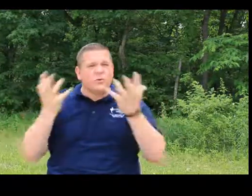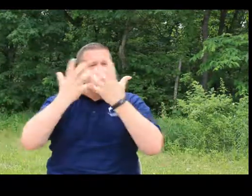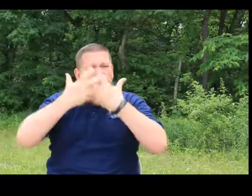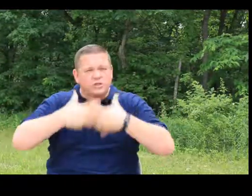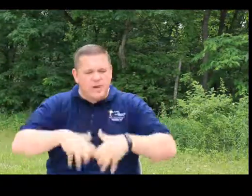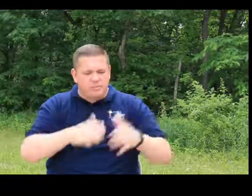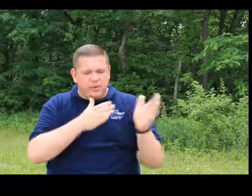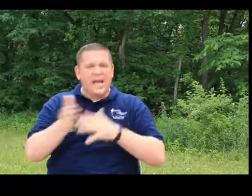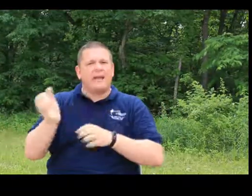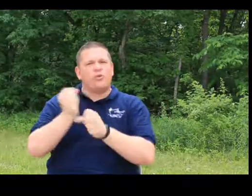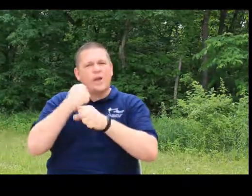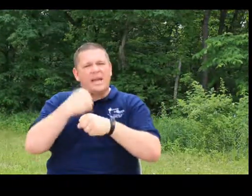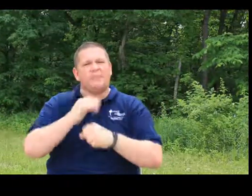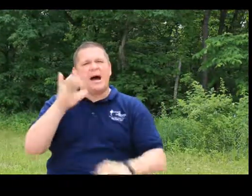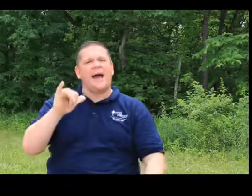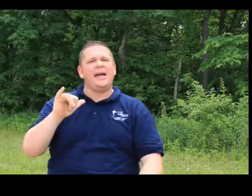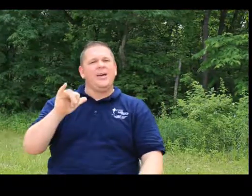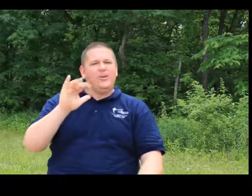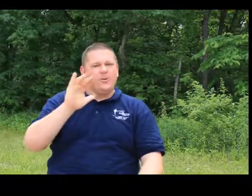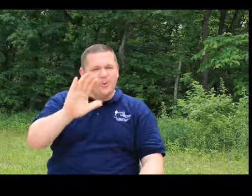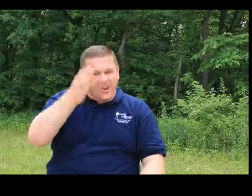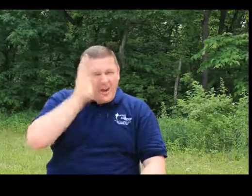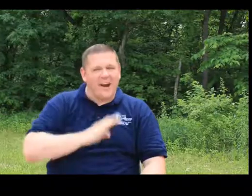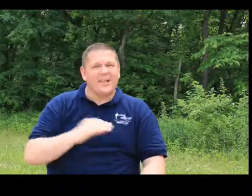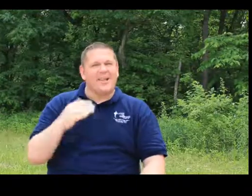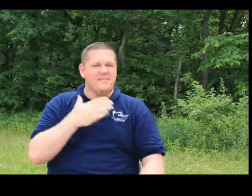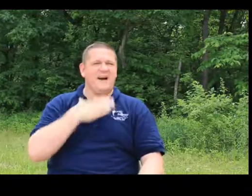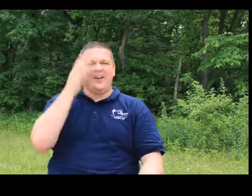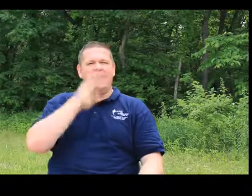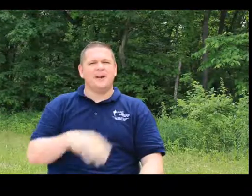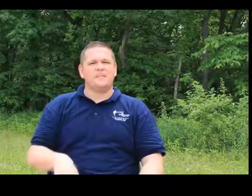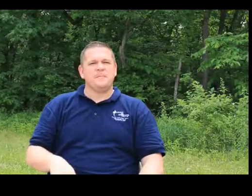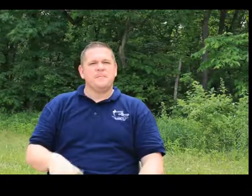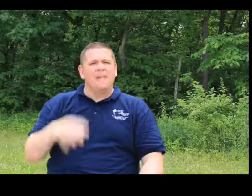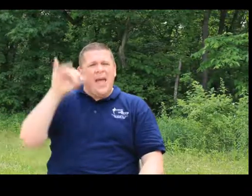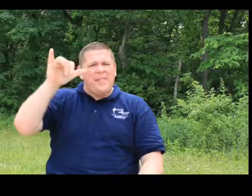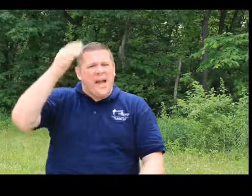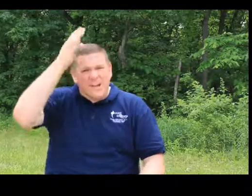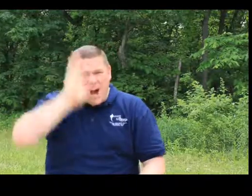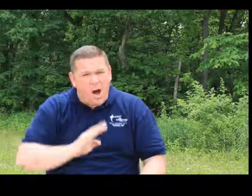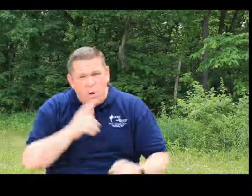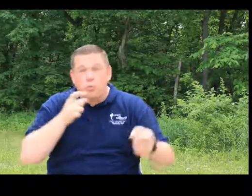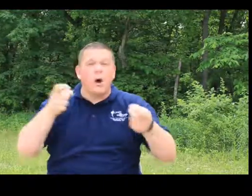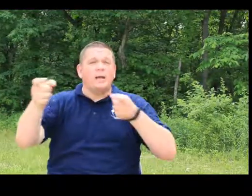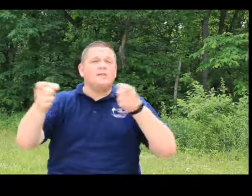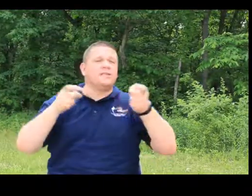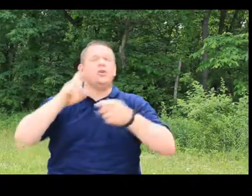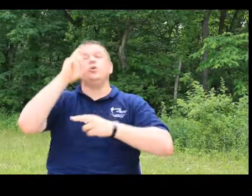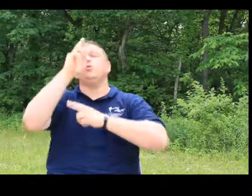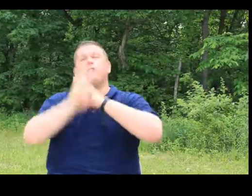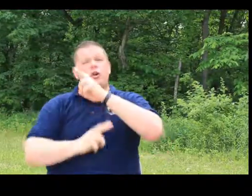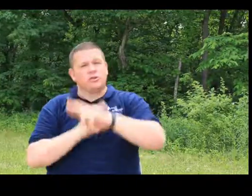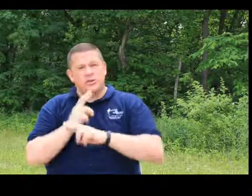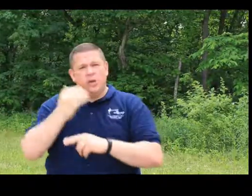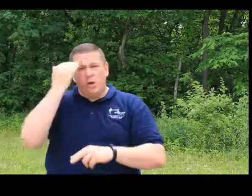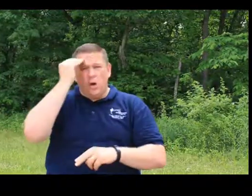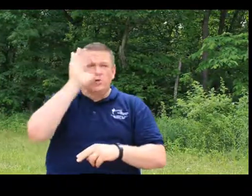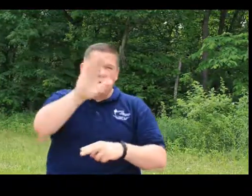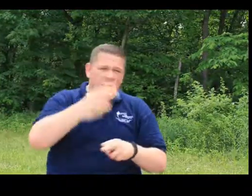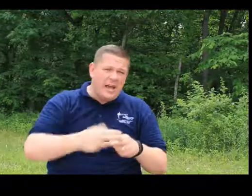orchestrated, planned, and created by your God and my God. And that God who runs the universe knows your name